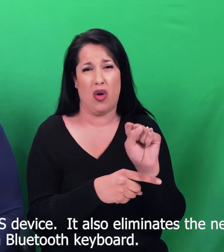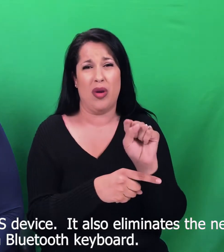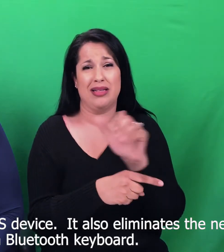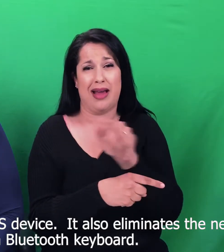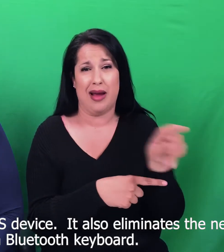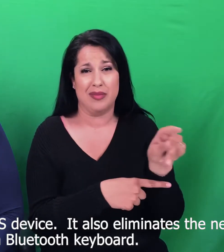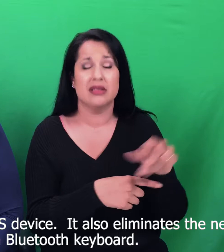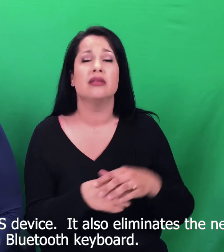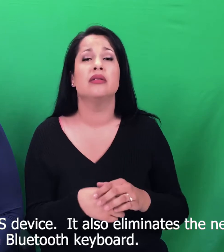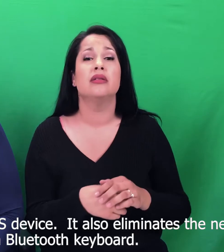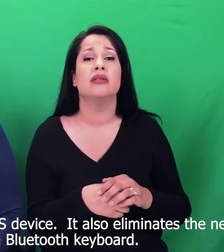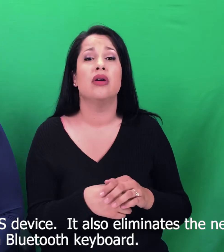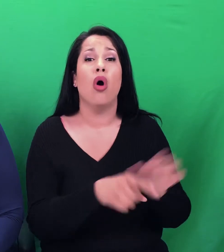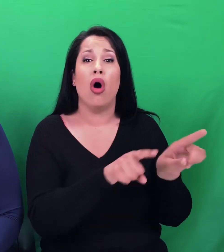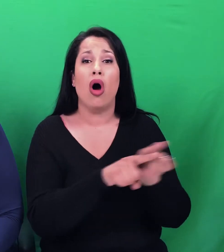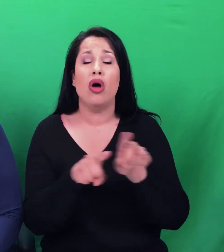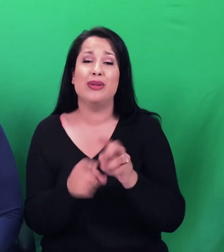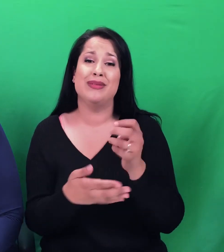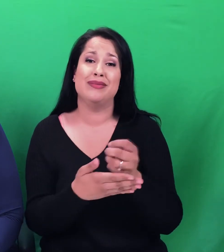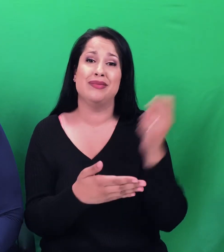for a Bluetooth keyboard.